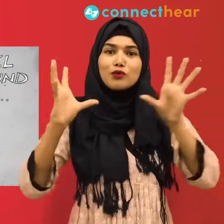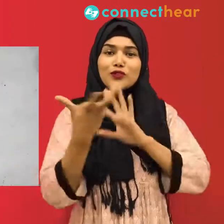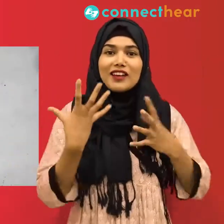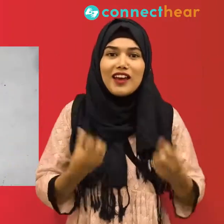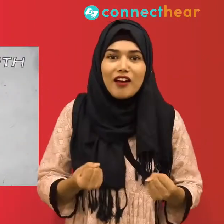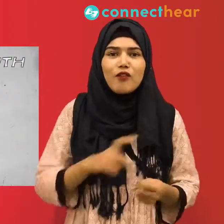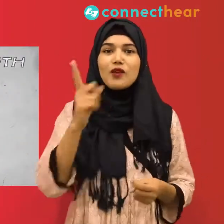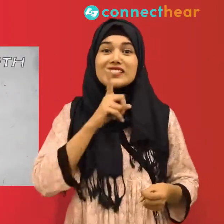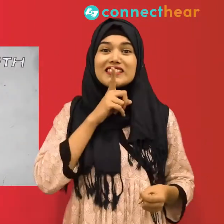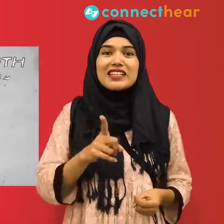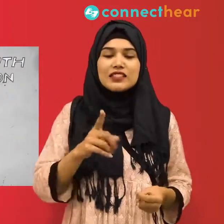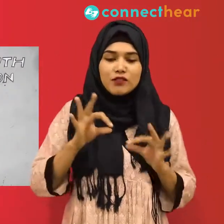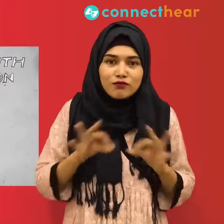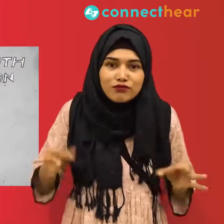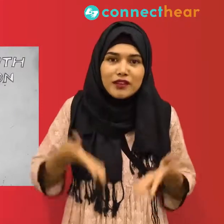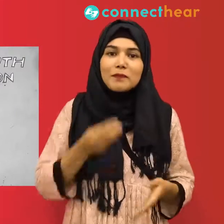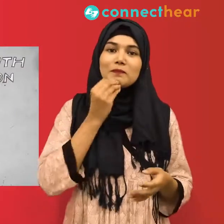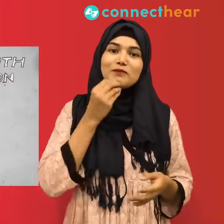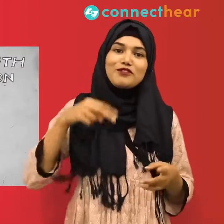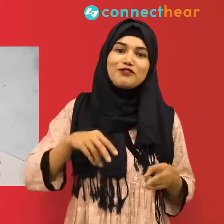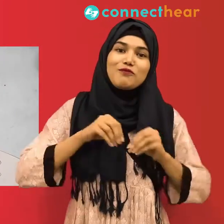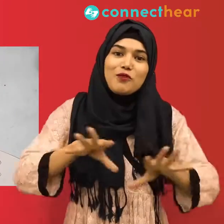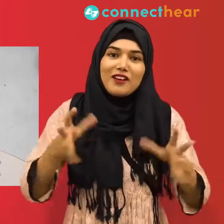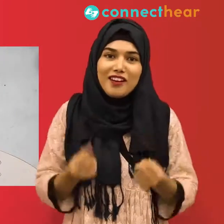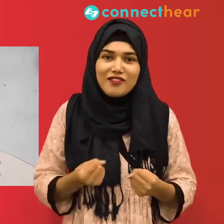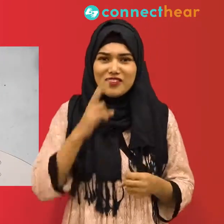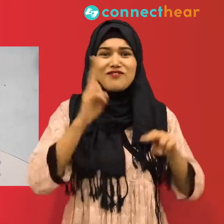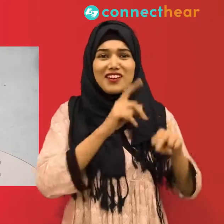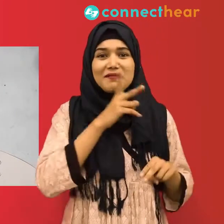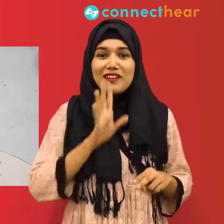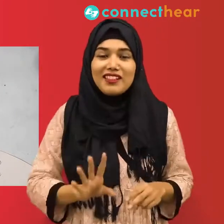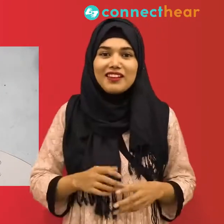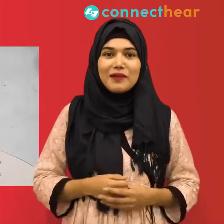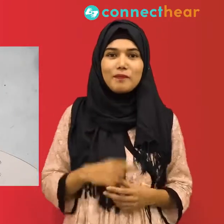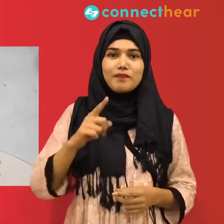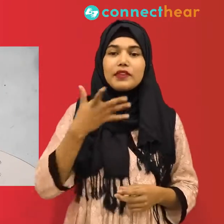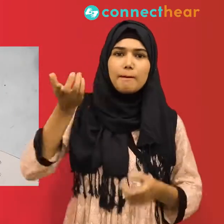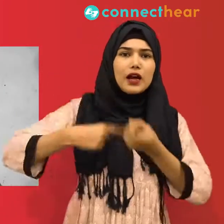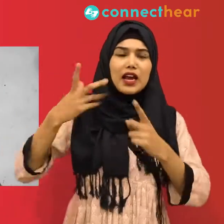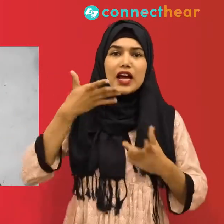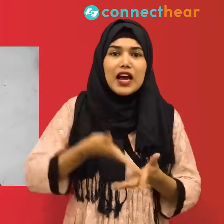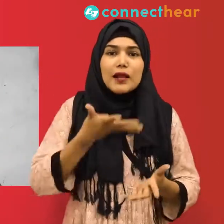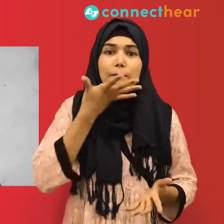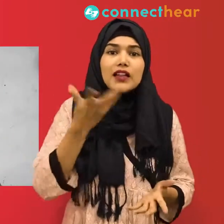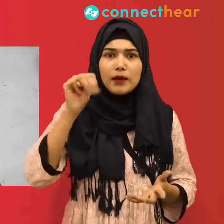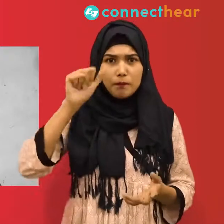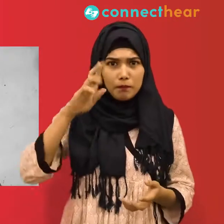while the truth is putting on its shoes. Funny thing about that, there's reason to doubt that Mark Twain ever said this